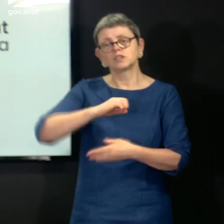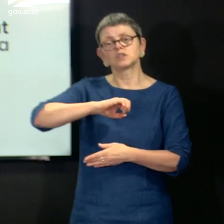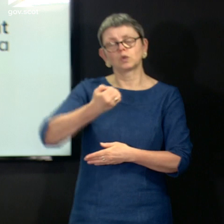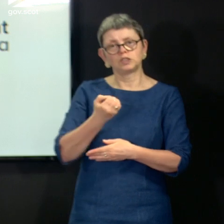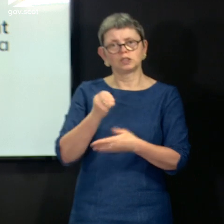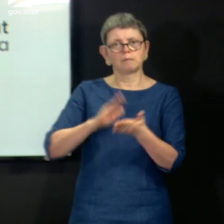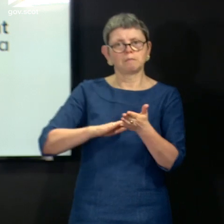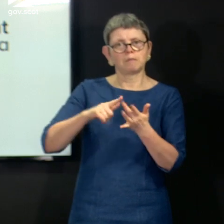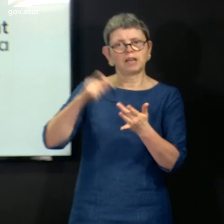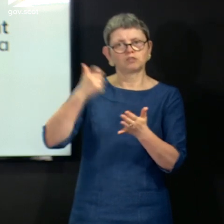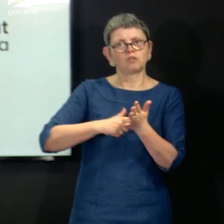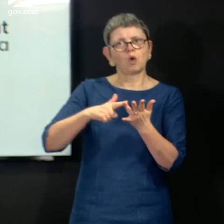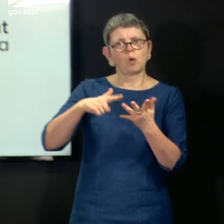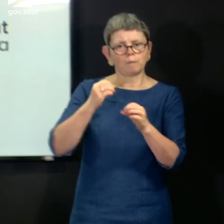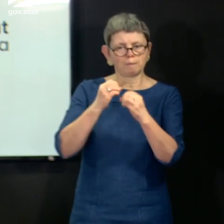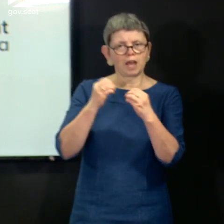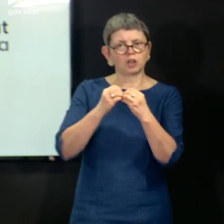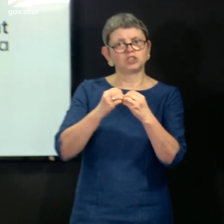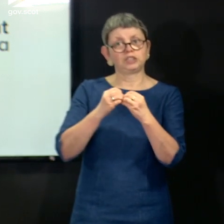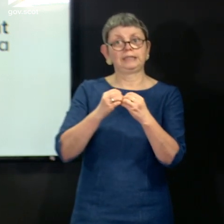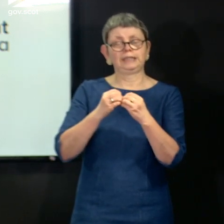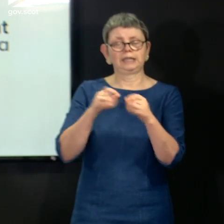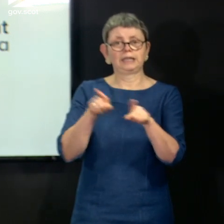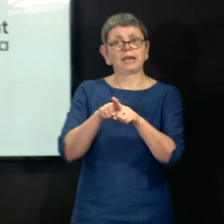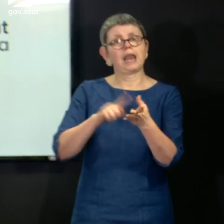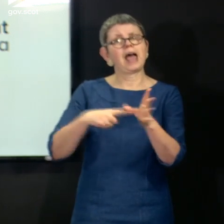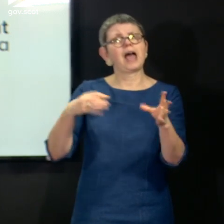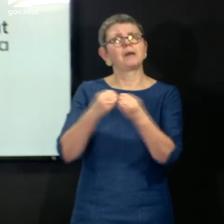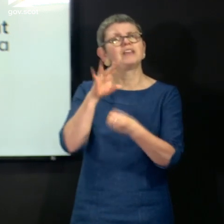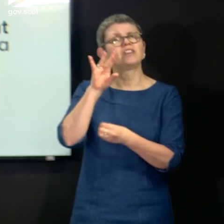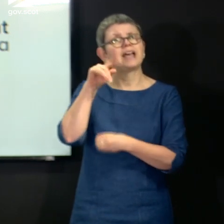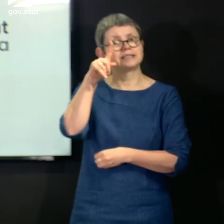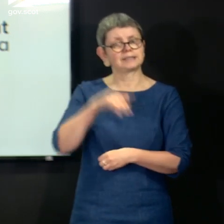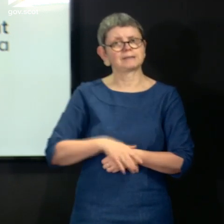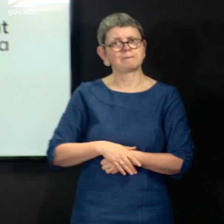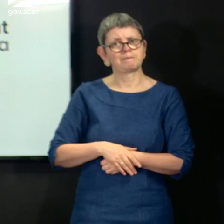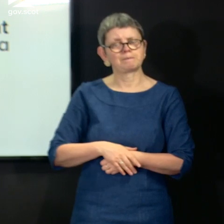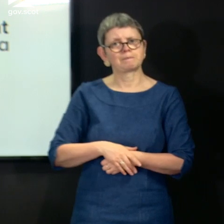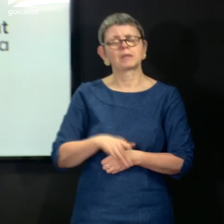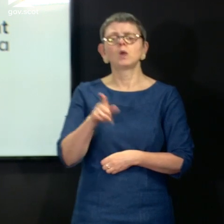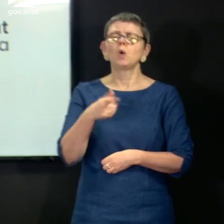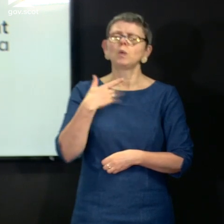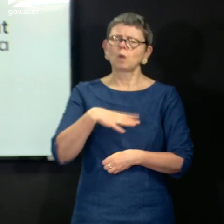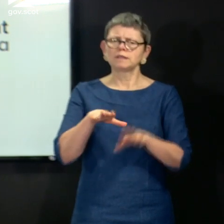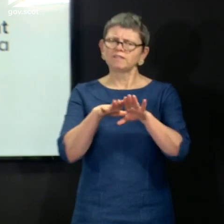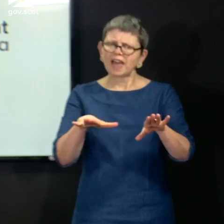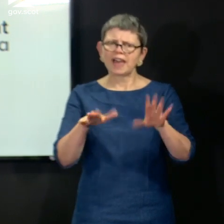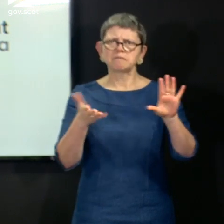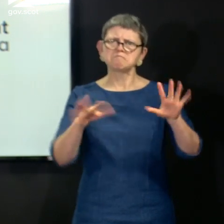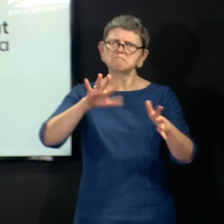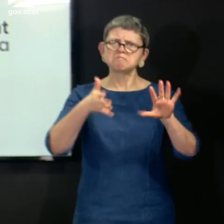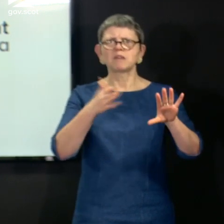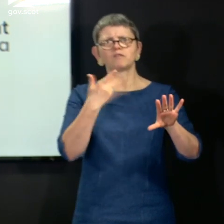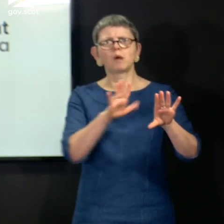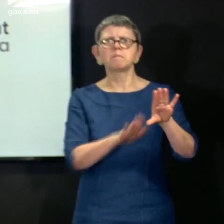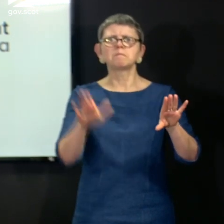Reference Laboratory in Inverness. To achieve a fair representation of the Scottish population, the initial